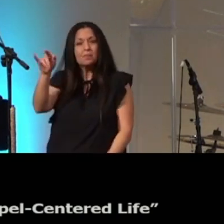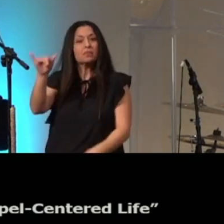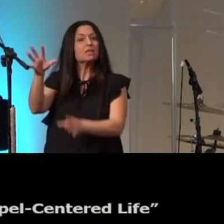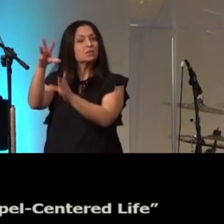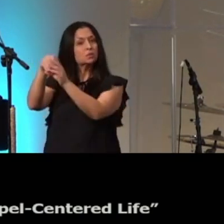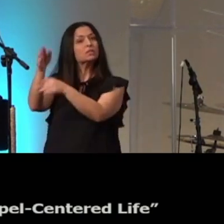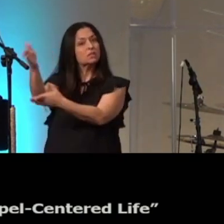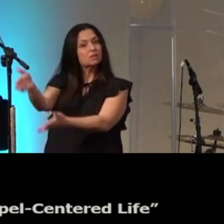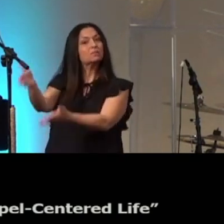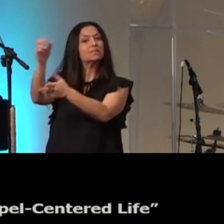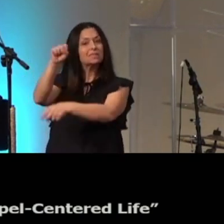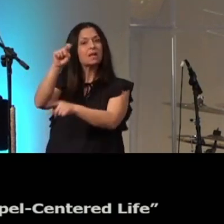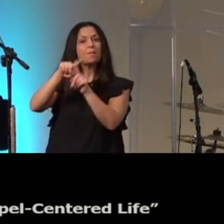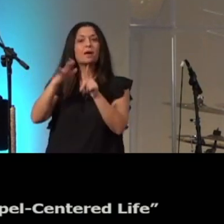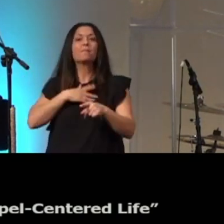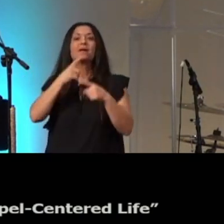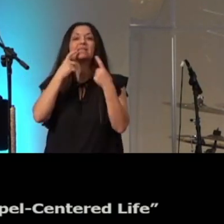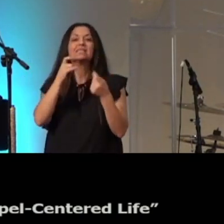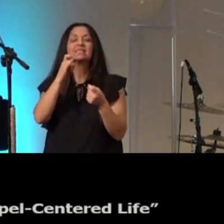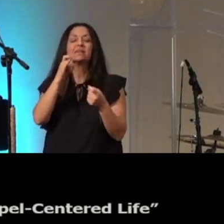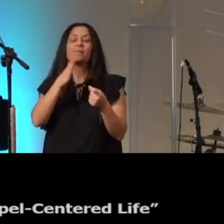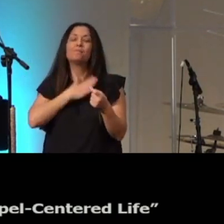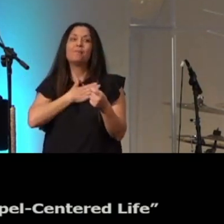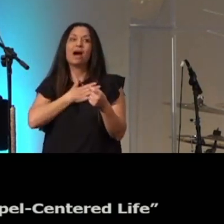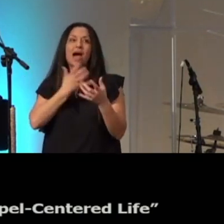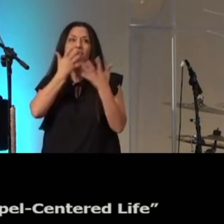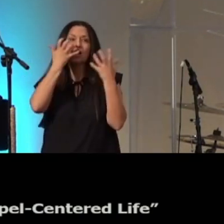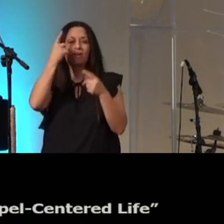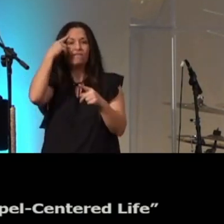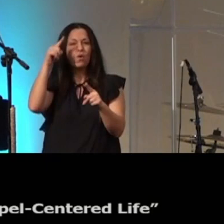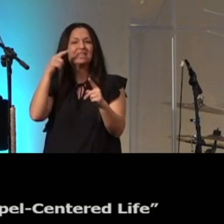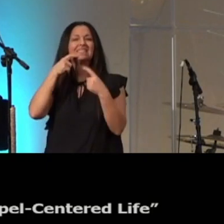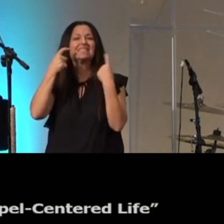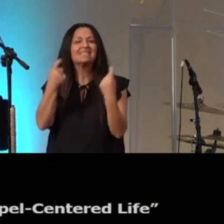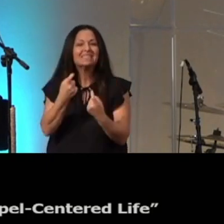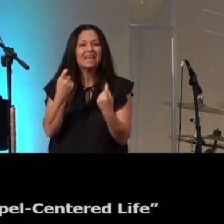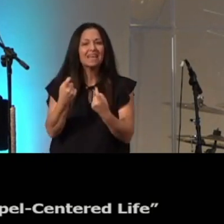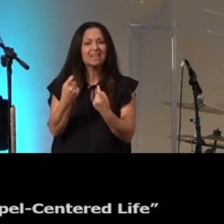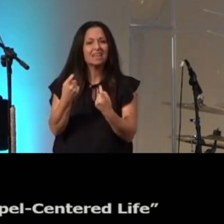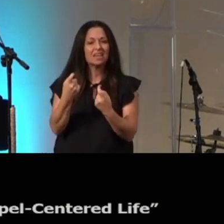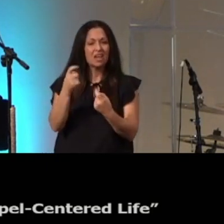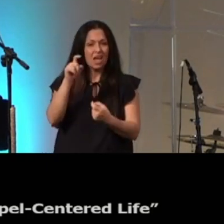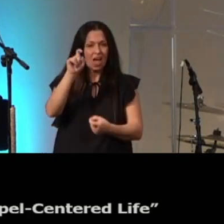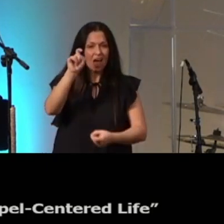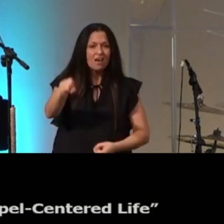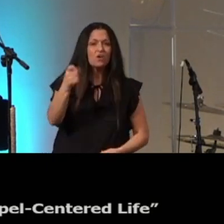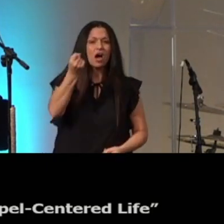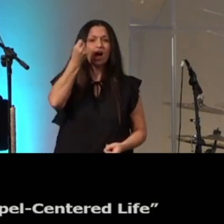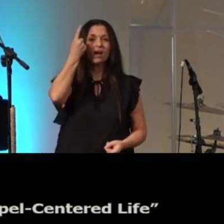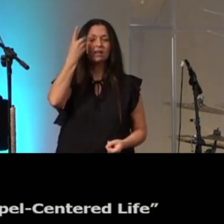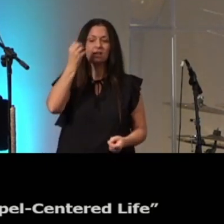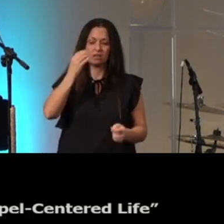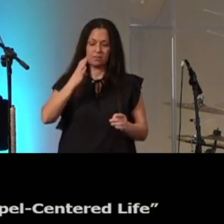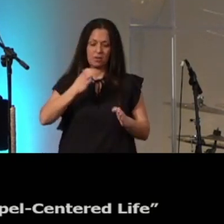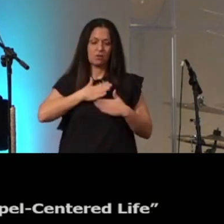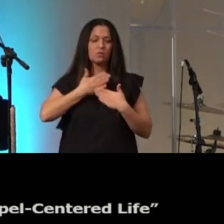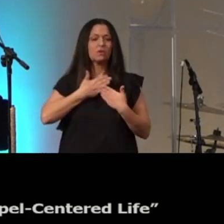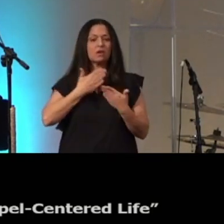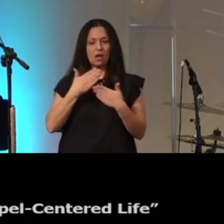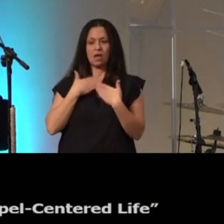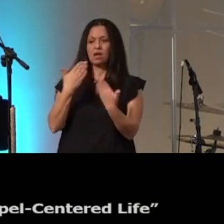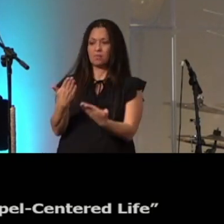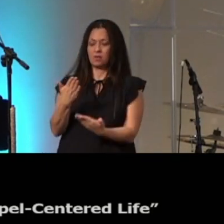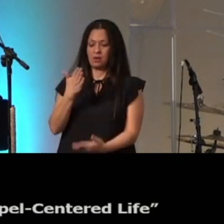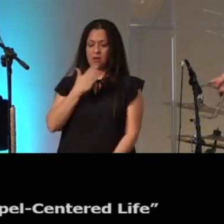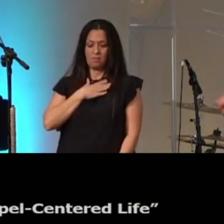but my sin is against God alone you have to understand and be willing to admit that your